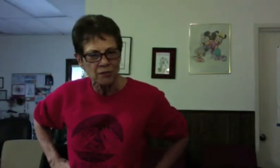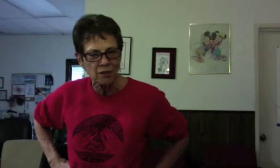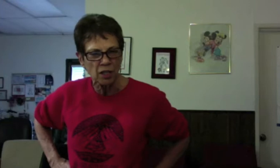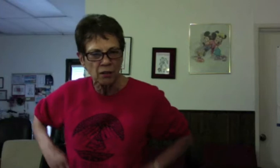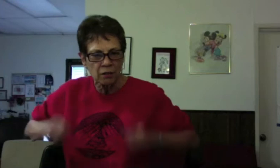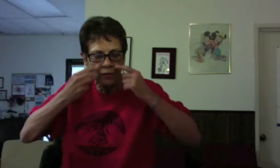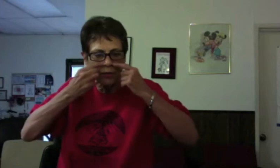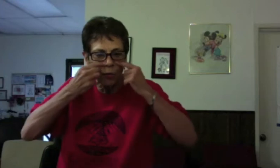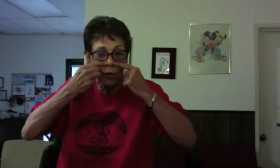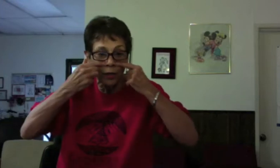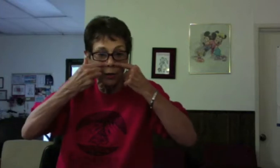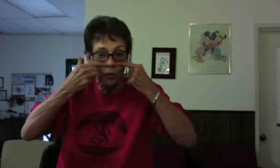they're really...